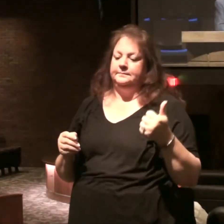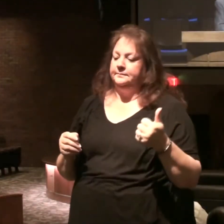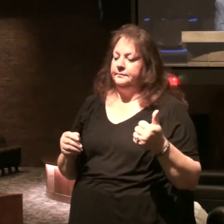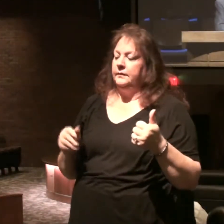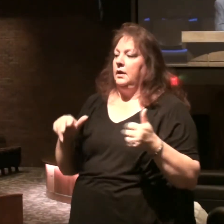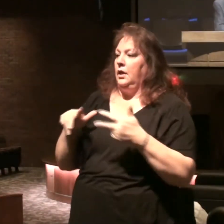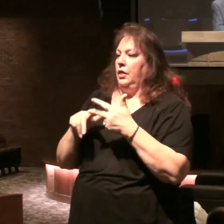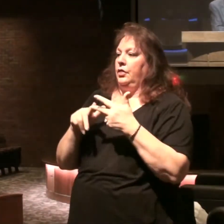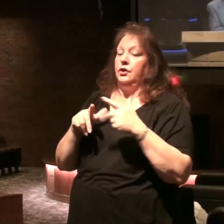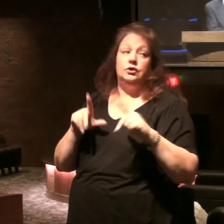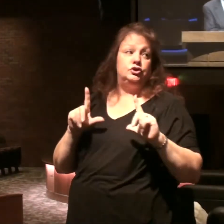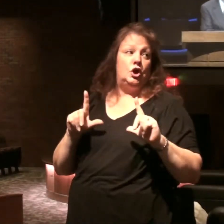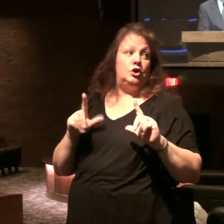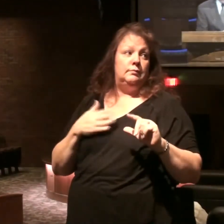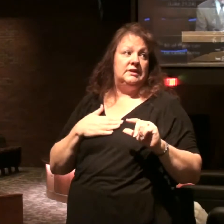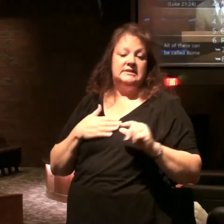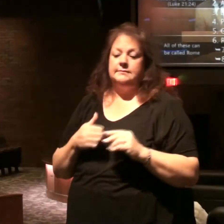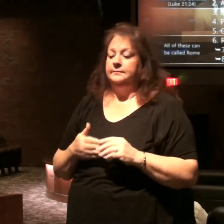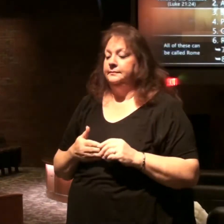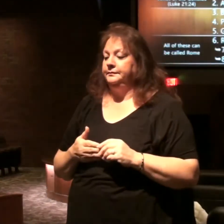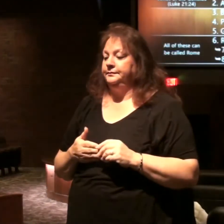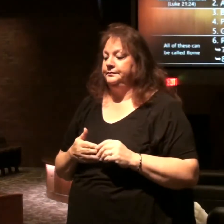third chart if you would see